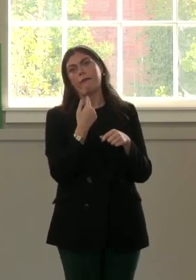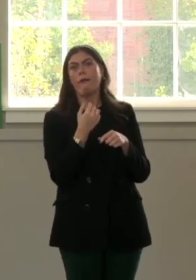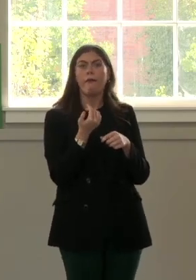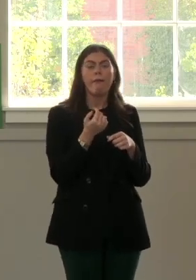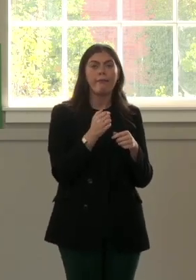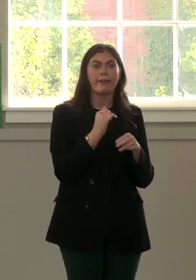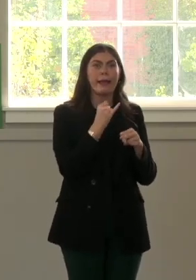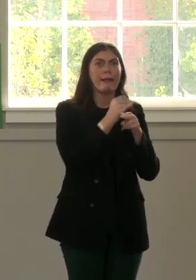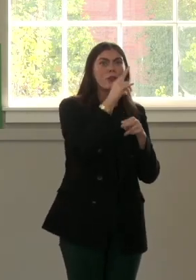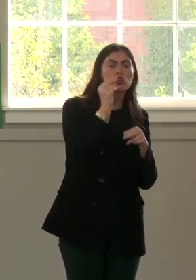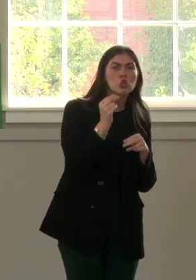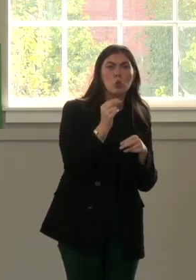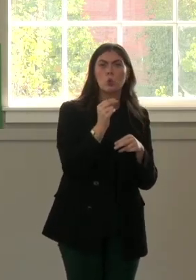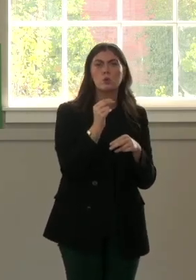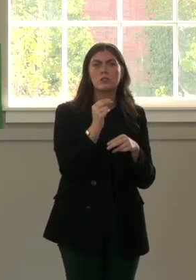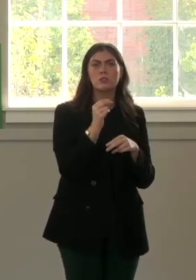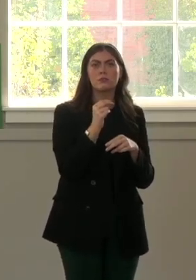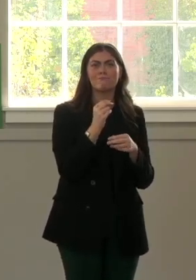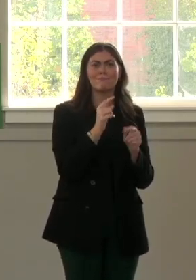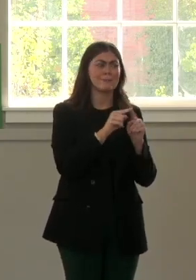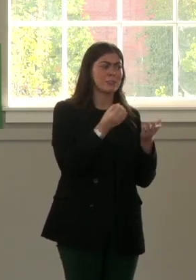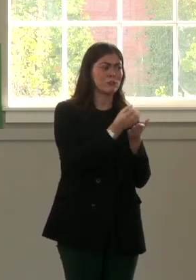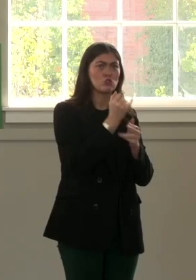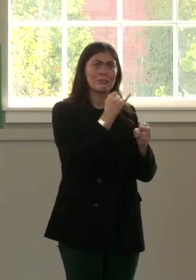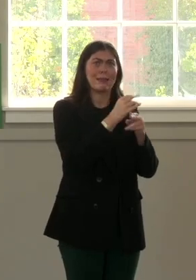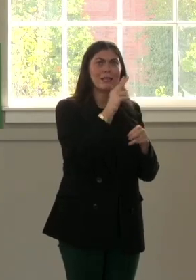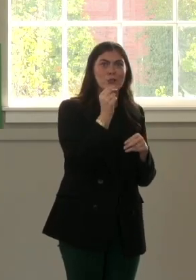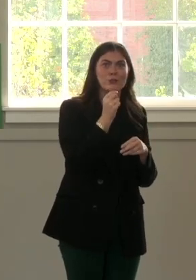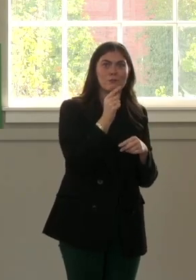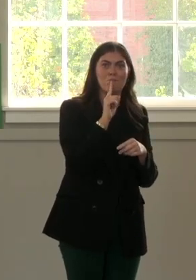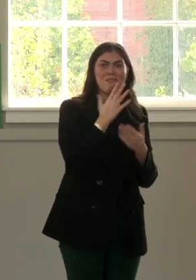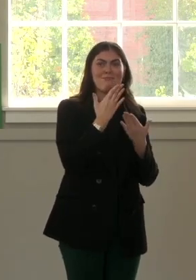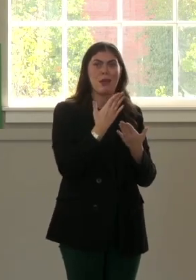they were calling me. I now intend them I've aged and have two years to live.